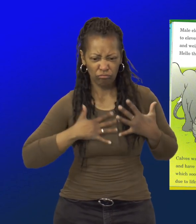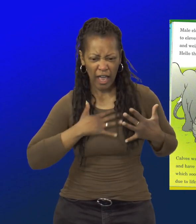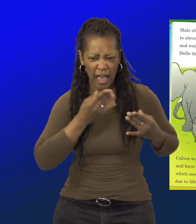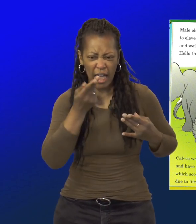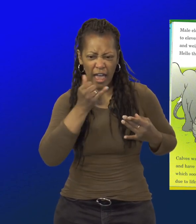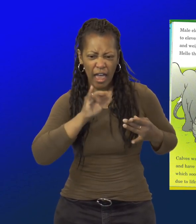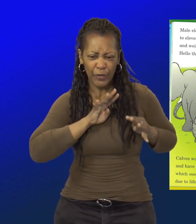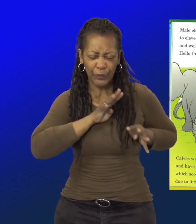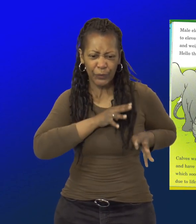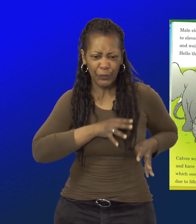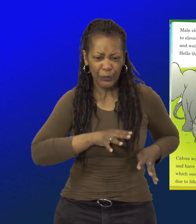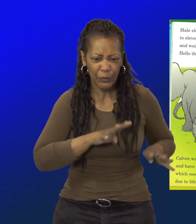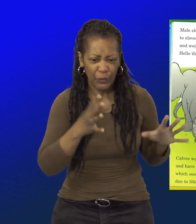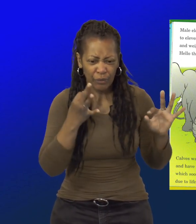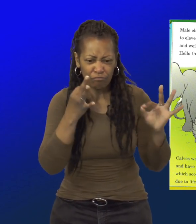to life's wear and tear.